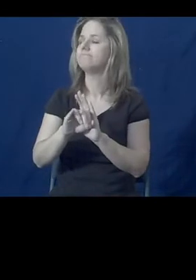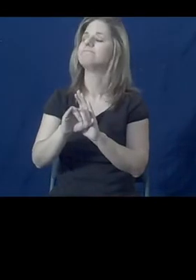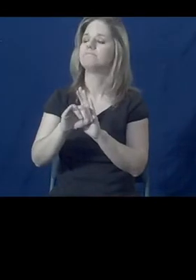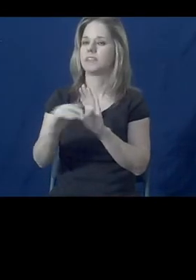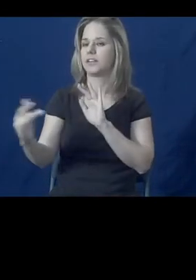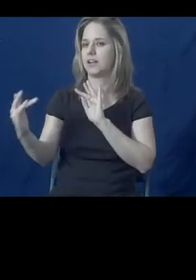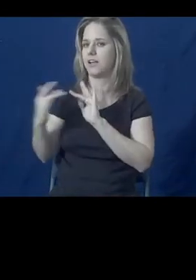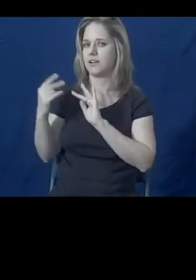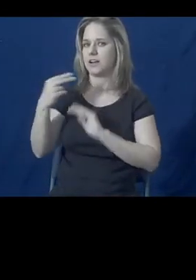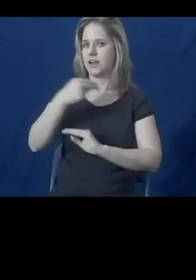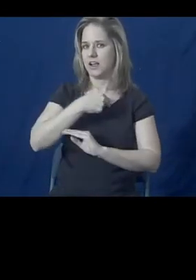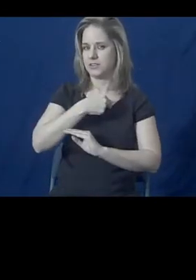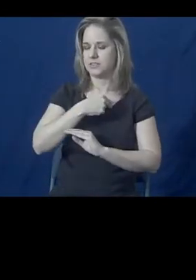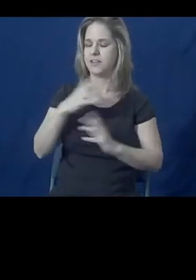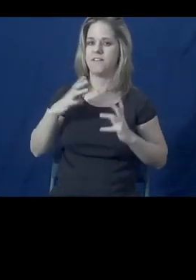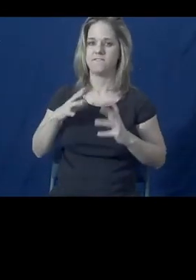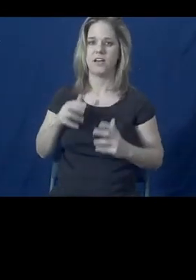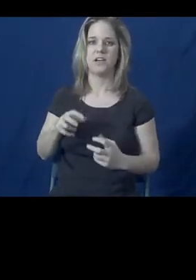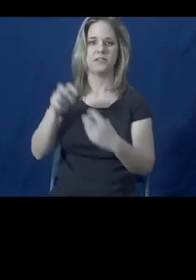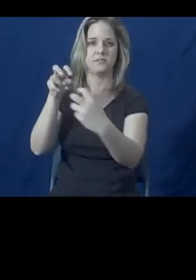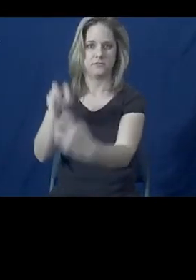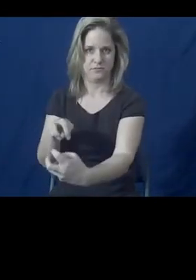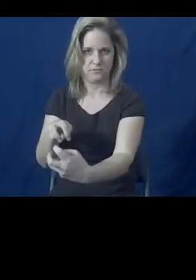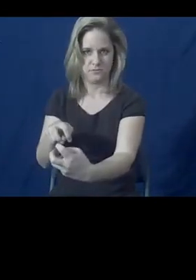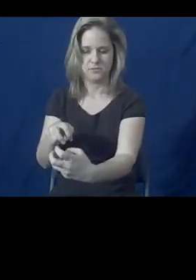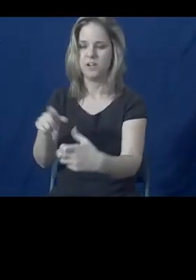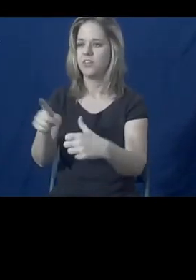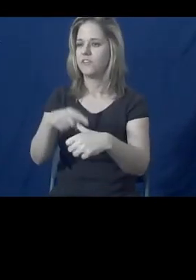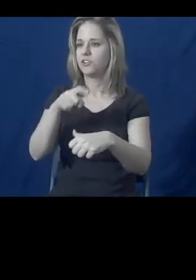arose the story.